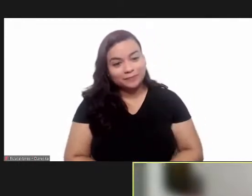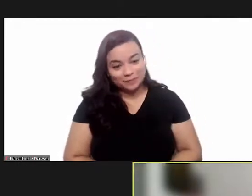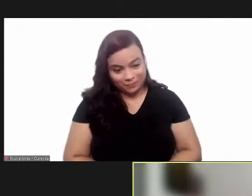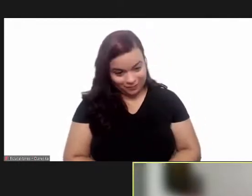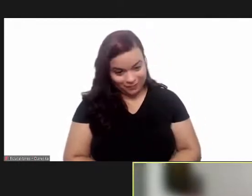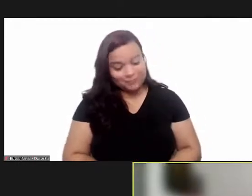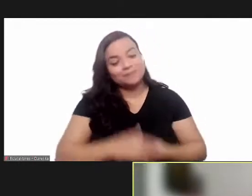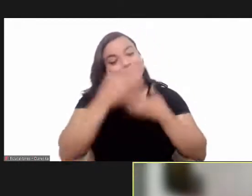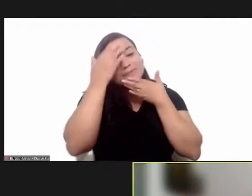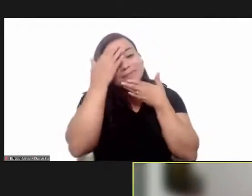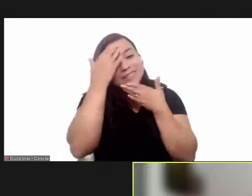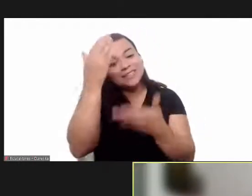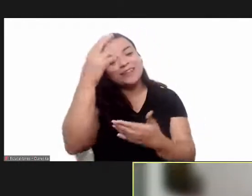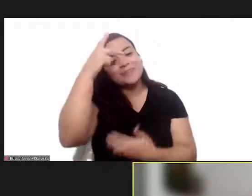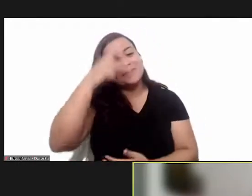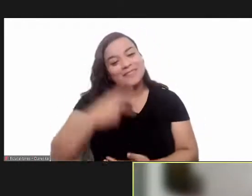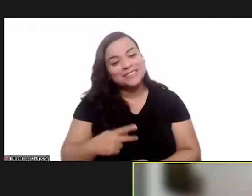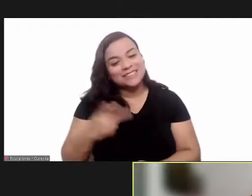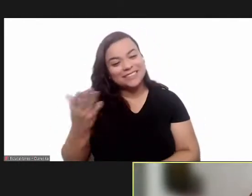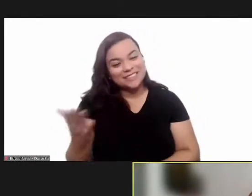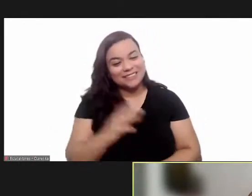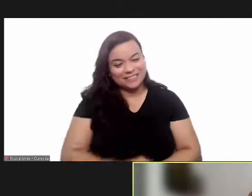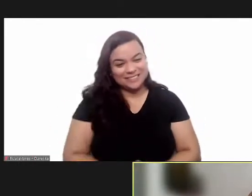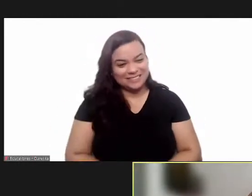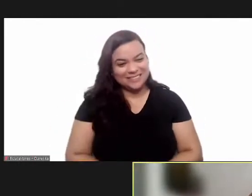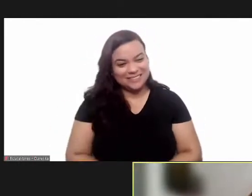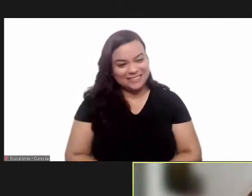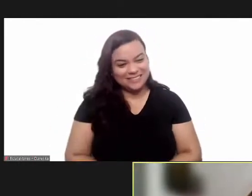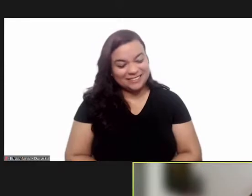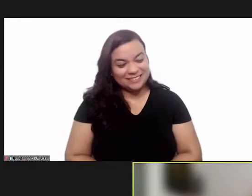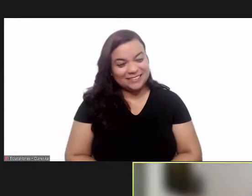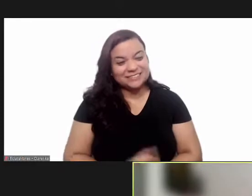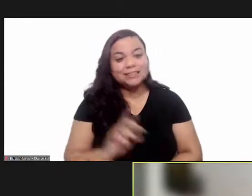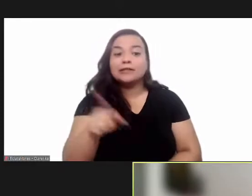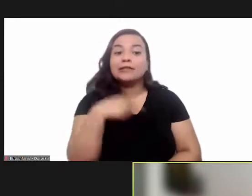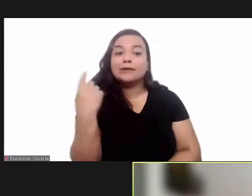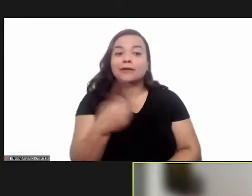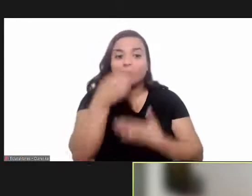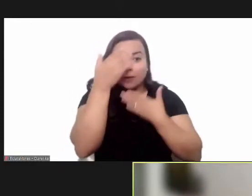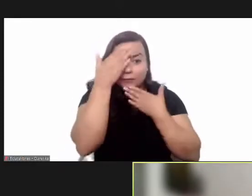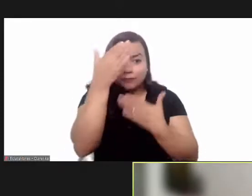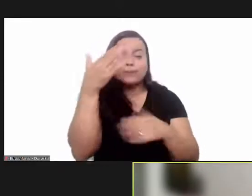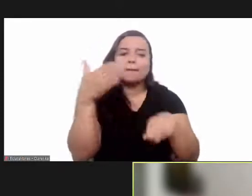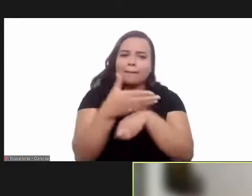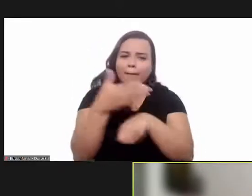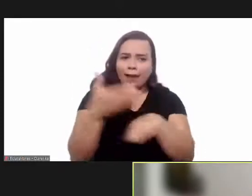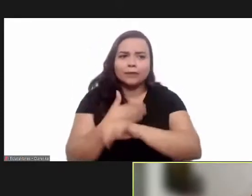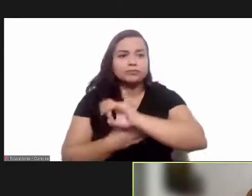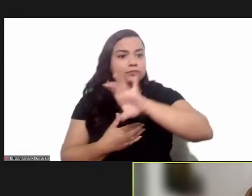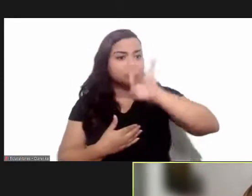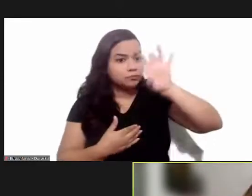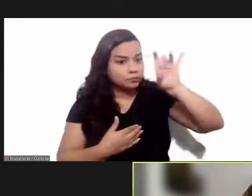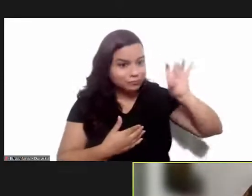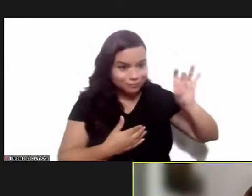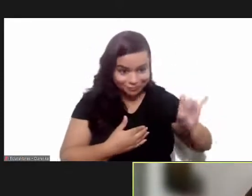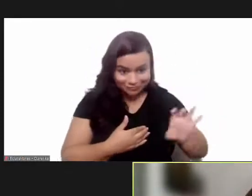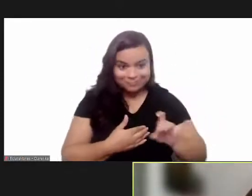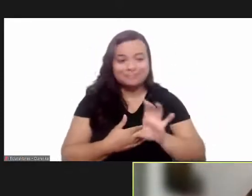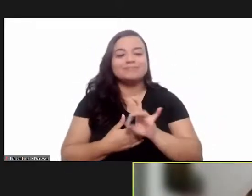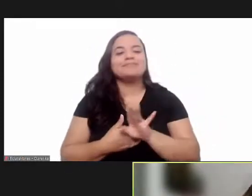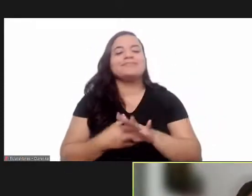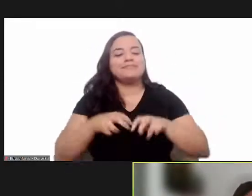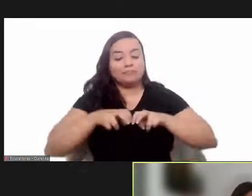thank you very much thank president nisia trindade lima we thank everyone for participate all the